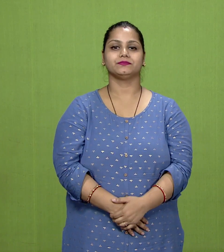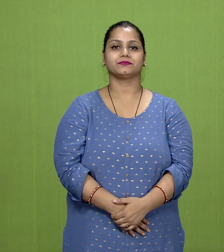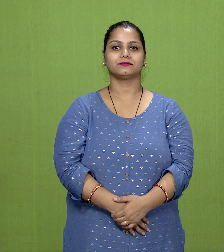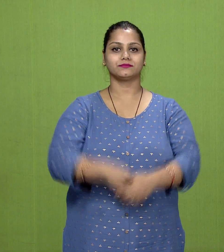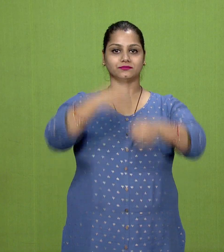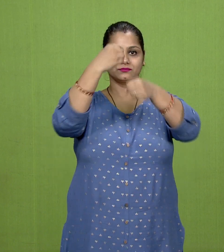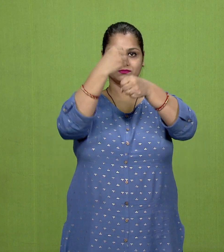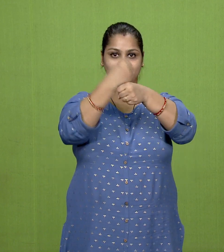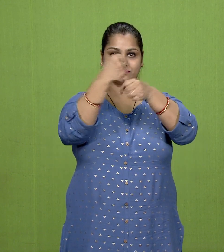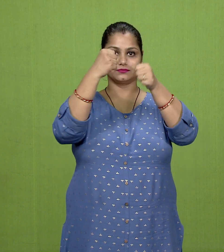Gautama Buddha,